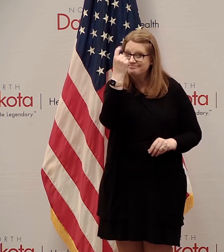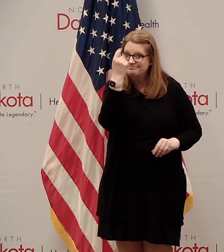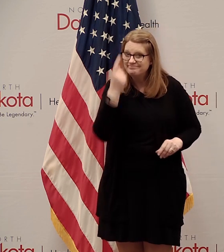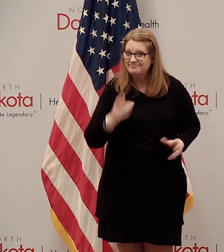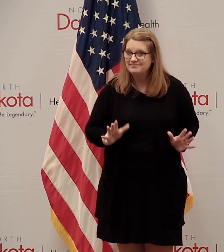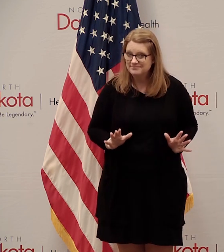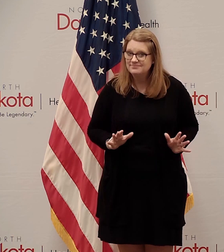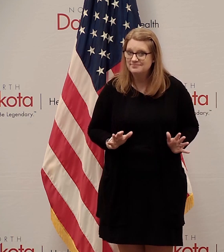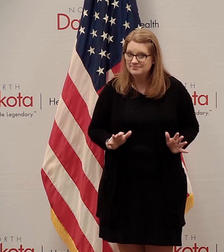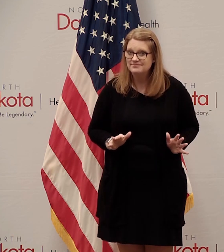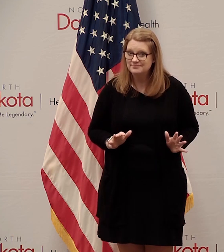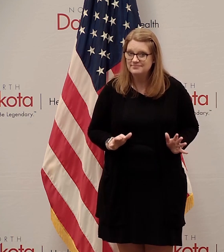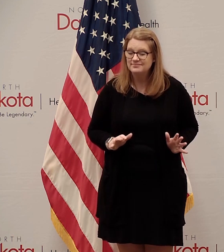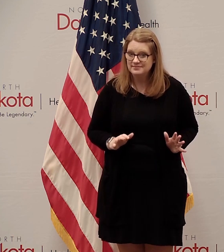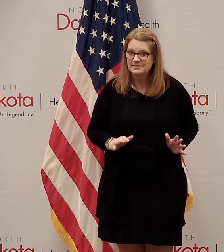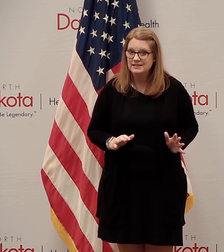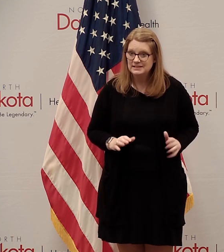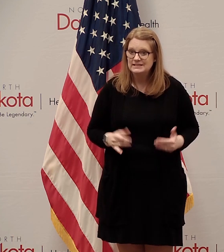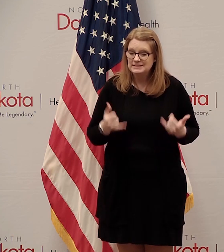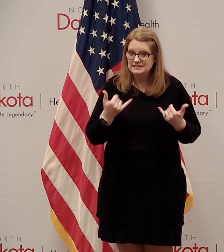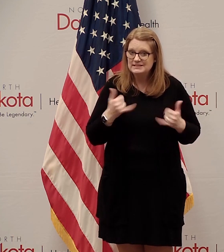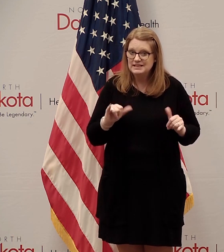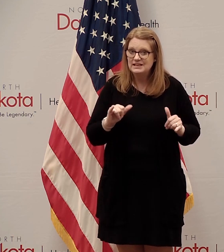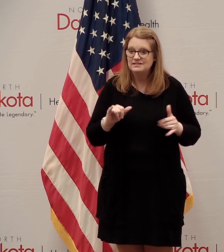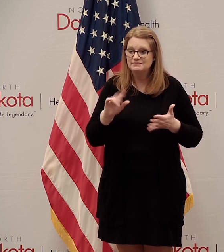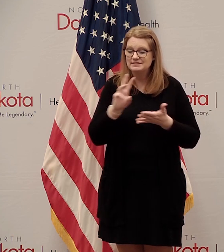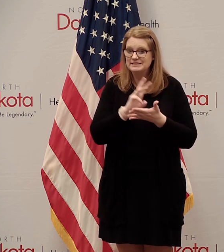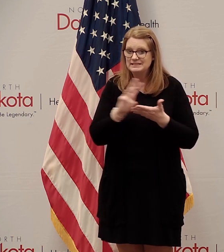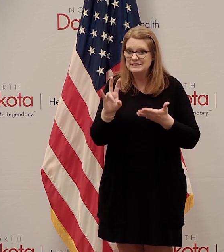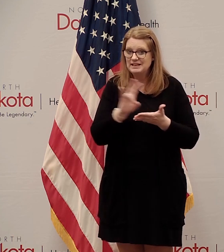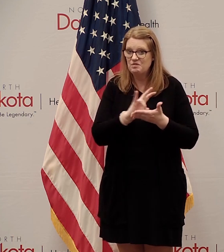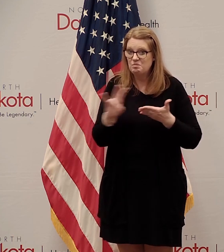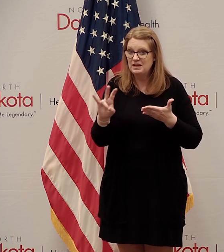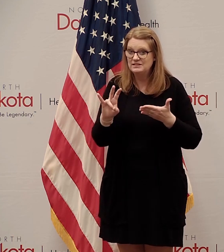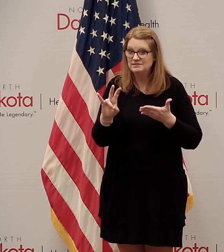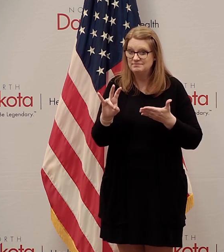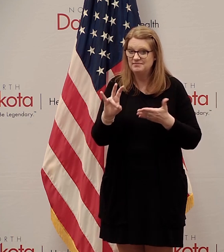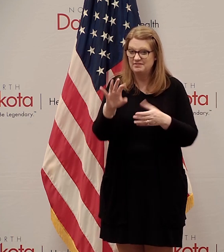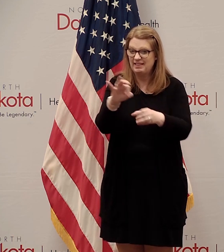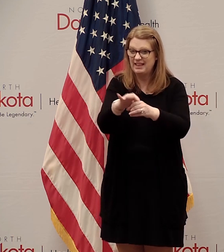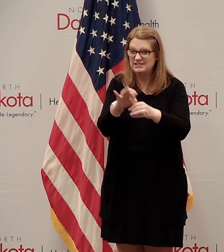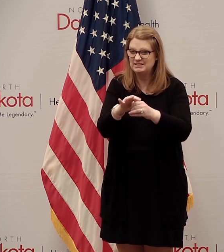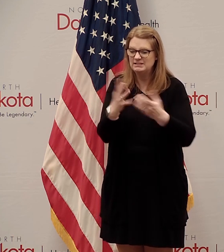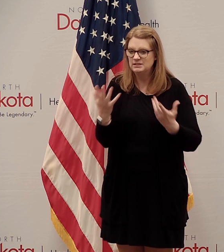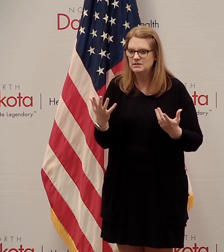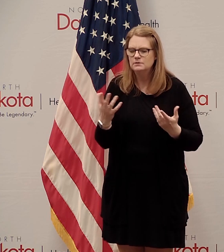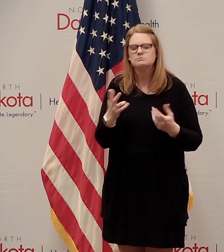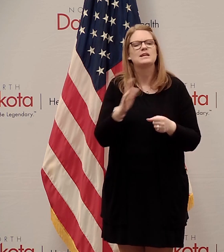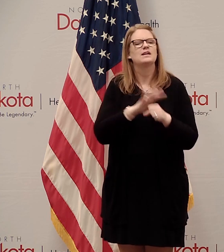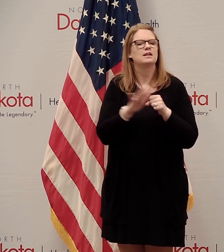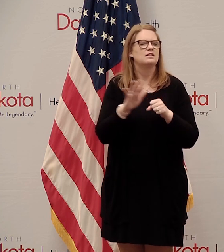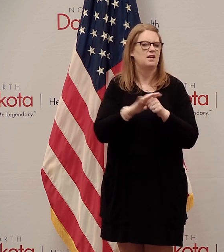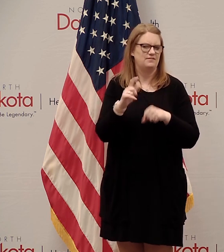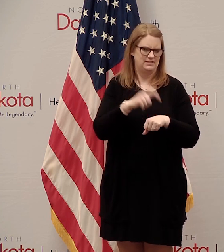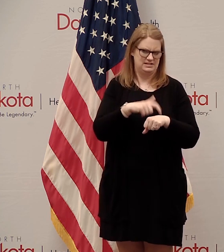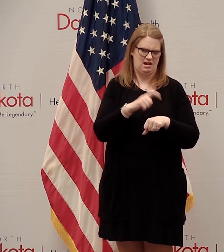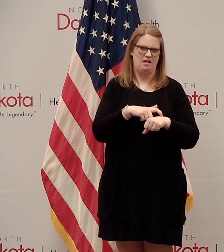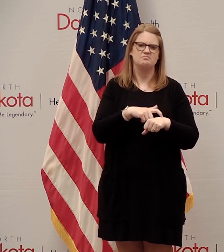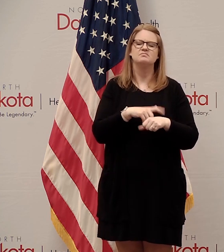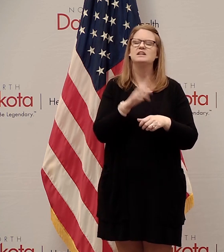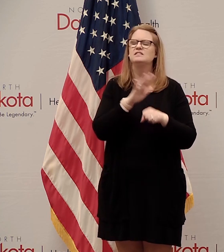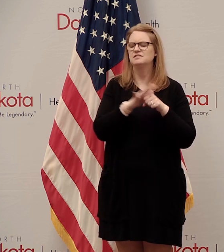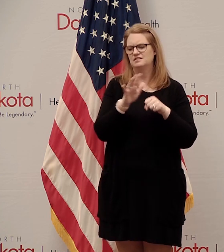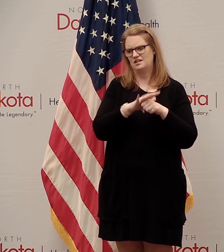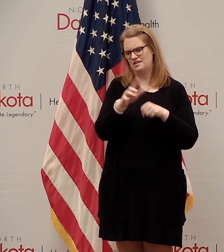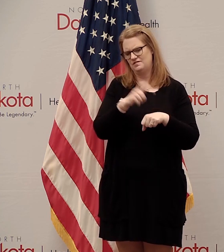we're still six, seven weeks away from that election. There is a ample time for everybody to get their voter by mail